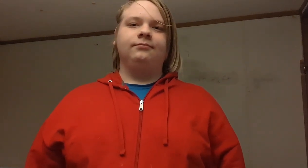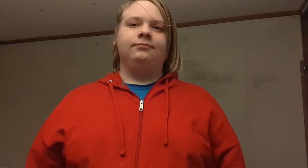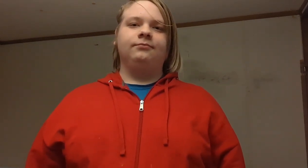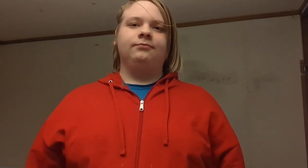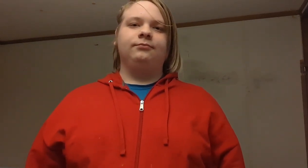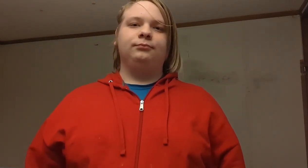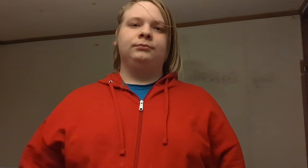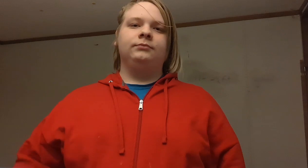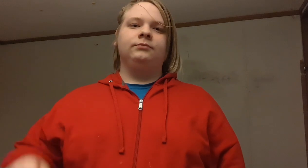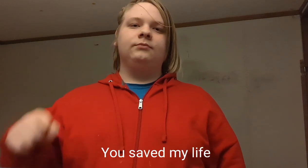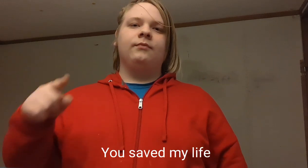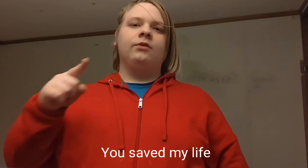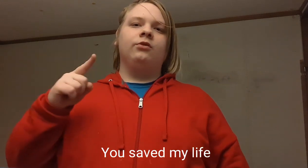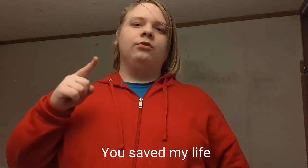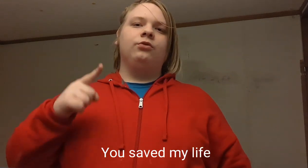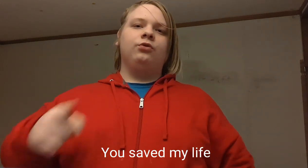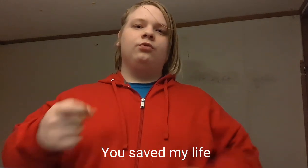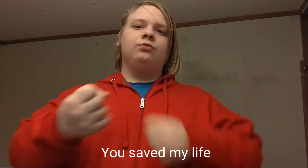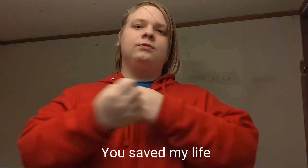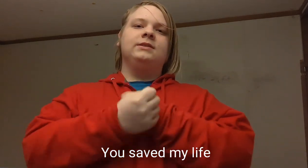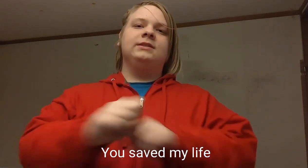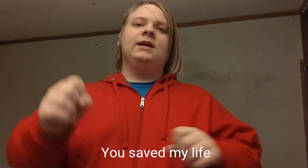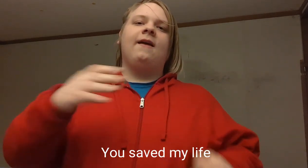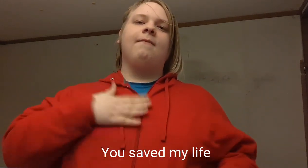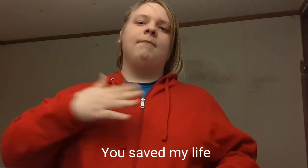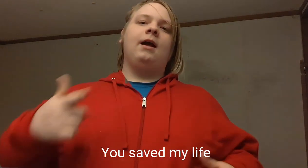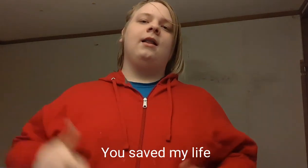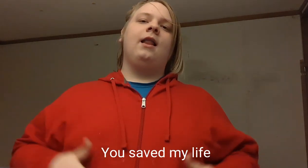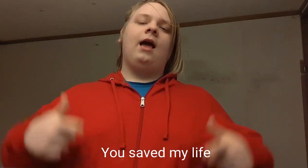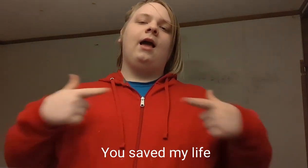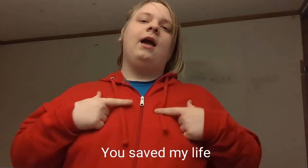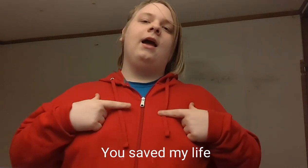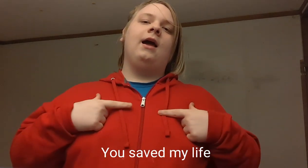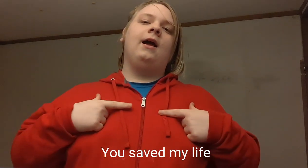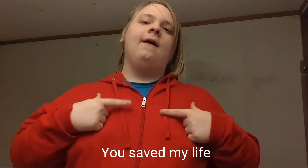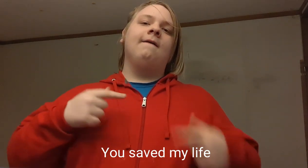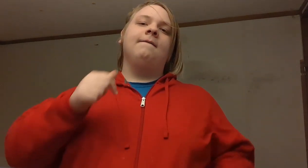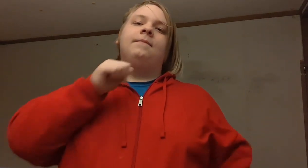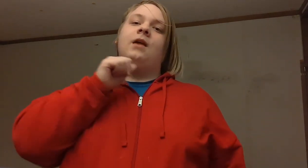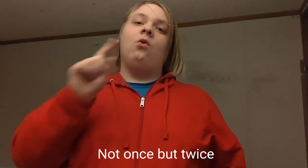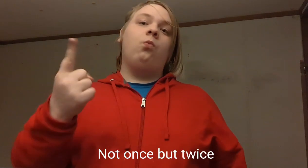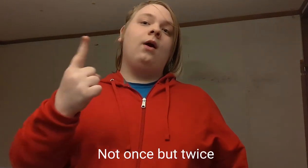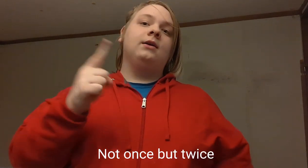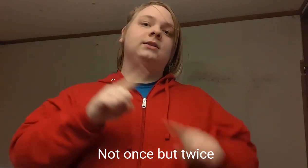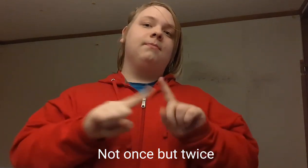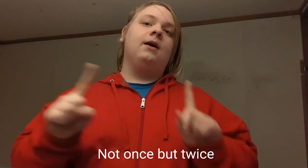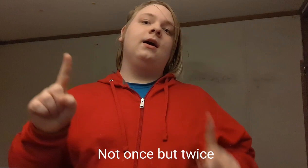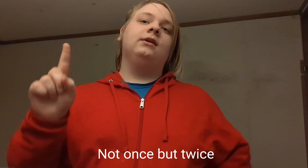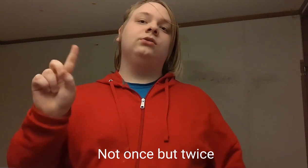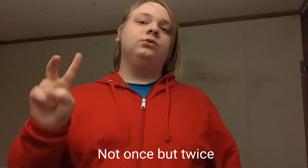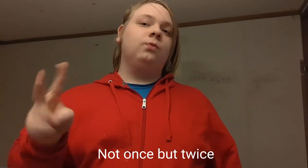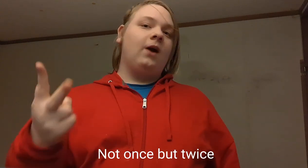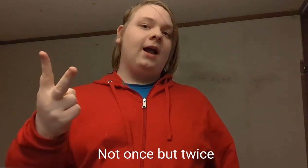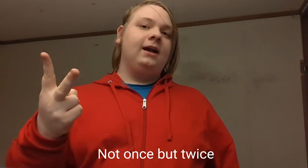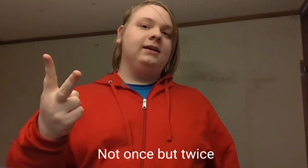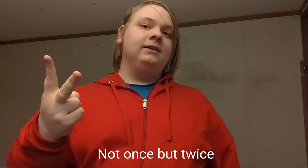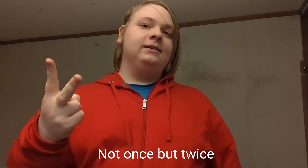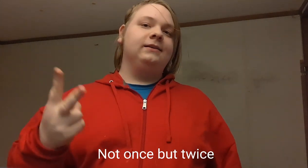You saved my life, not once but twice You